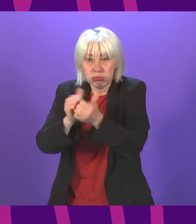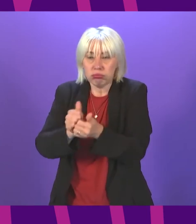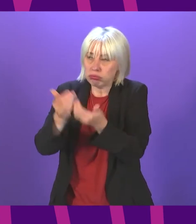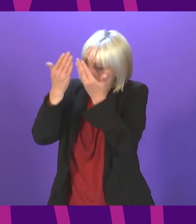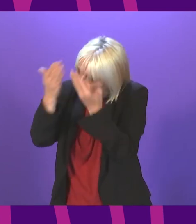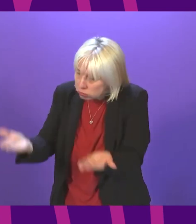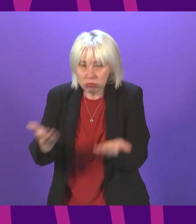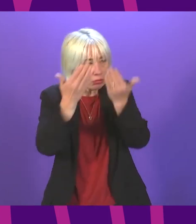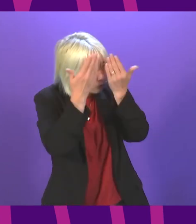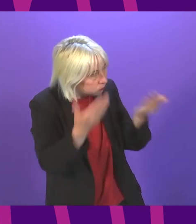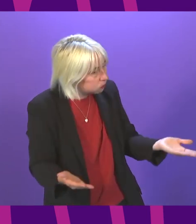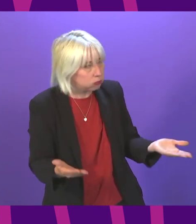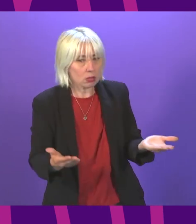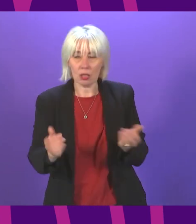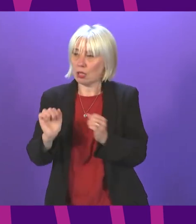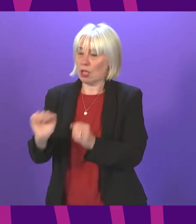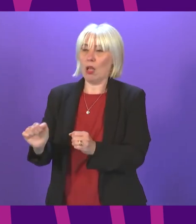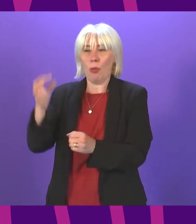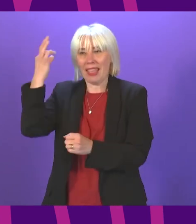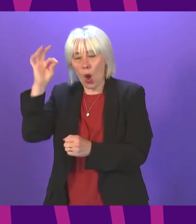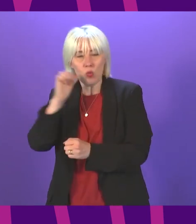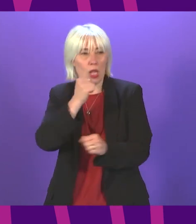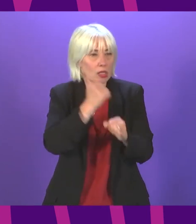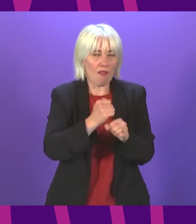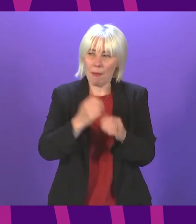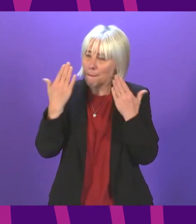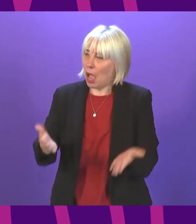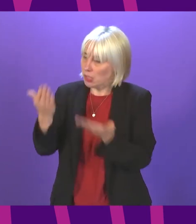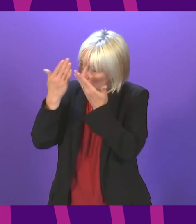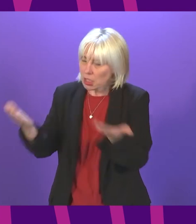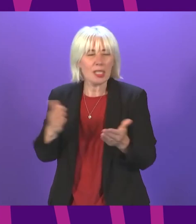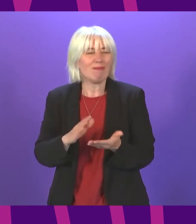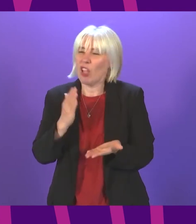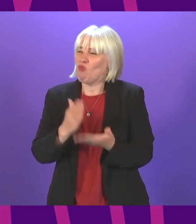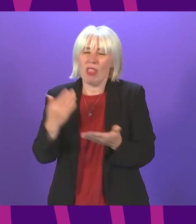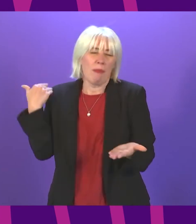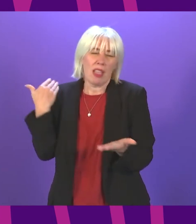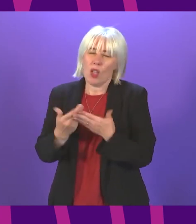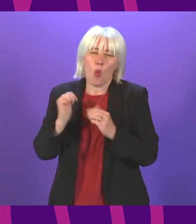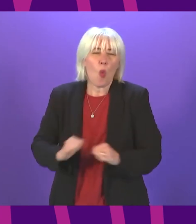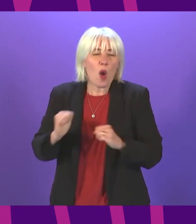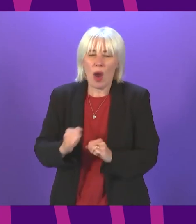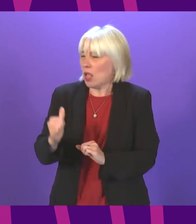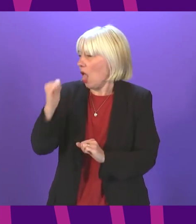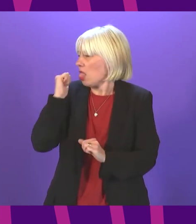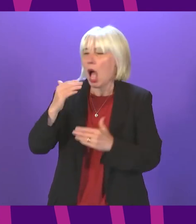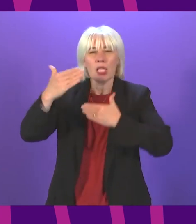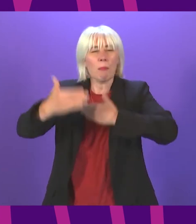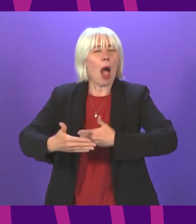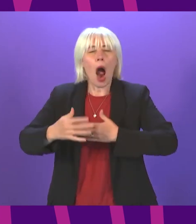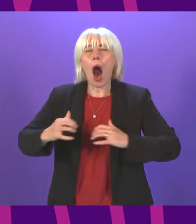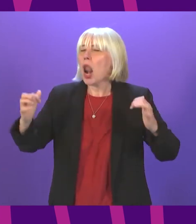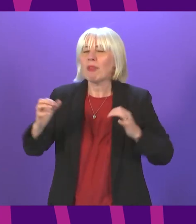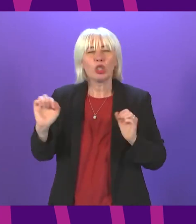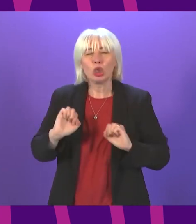between the Scottish Government and our local councils and that is something that is long overdue we didn't see it in the last parliament and it's